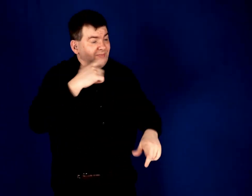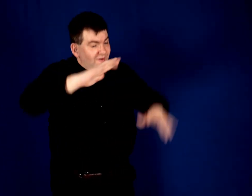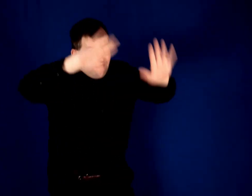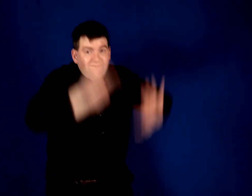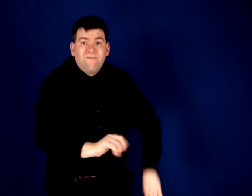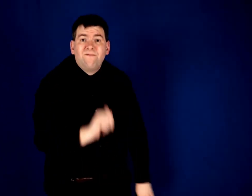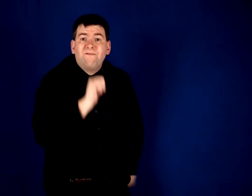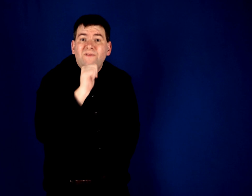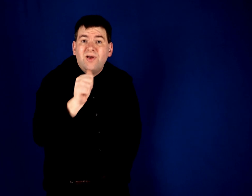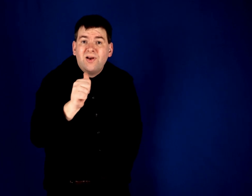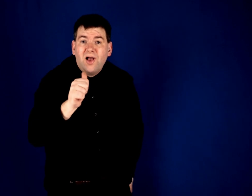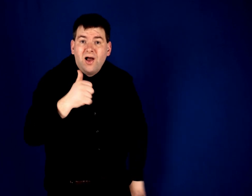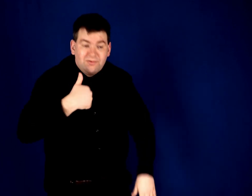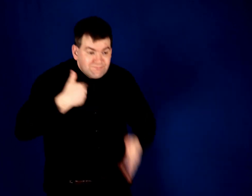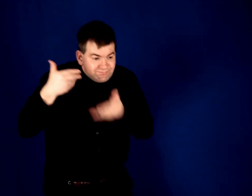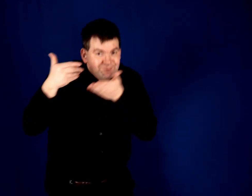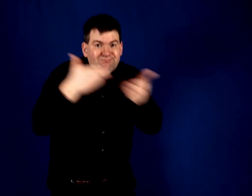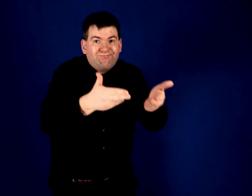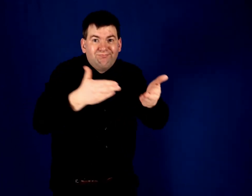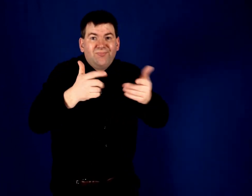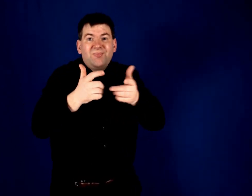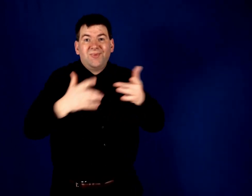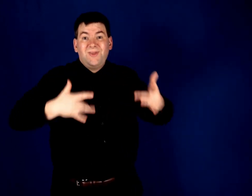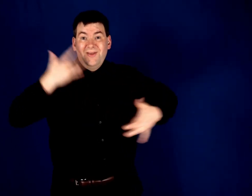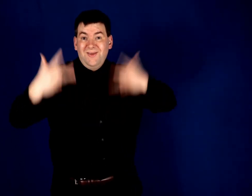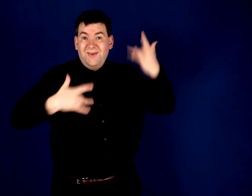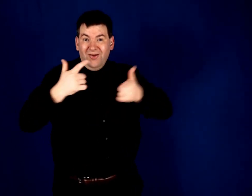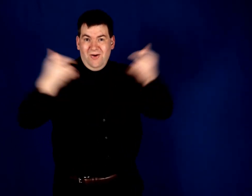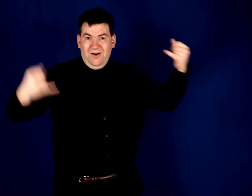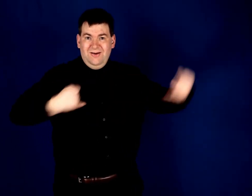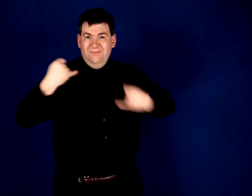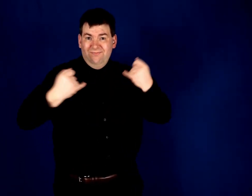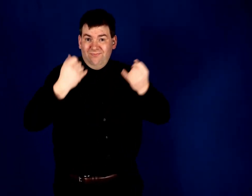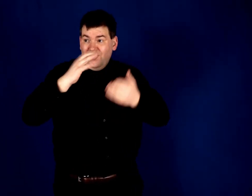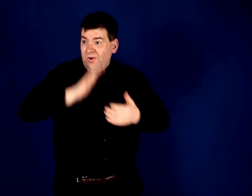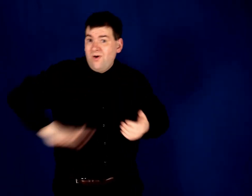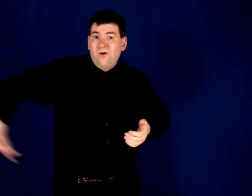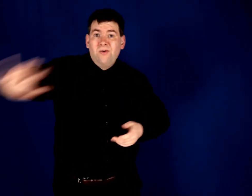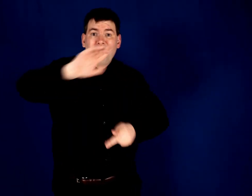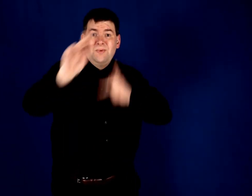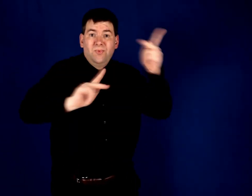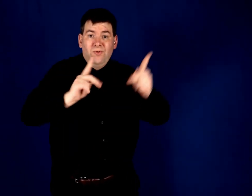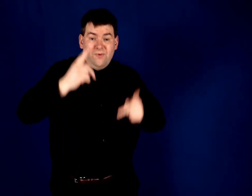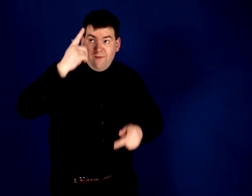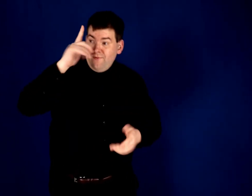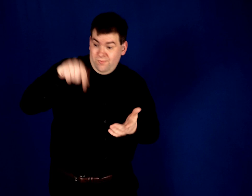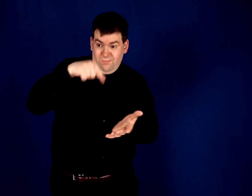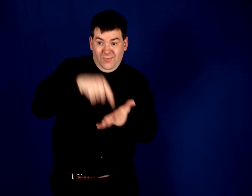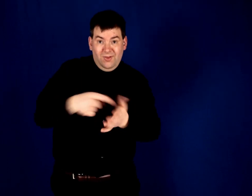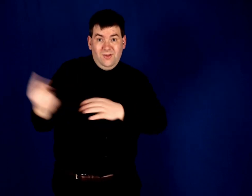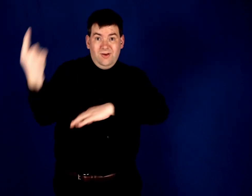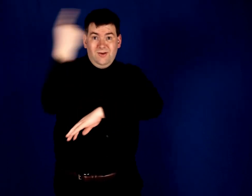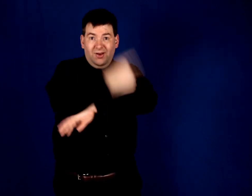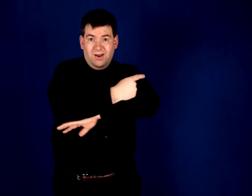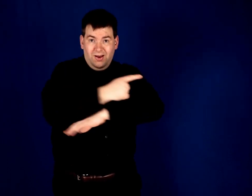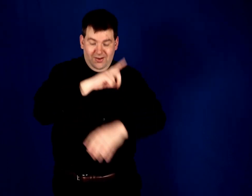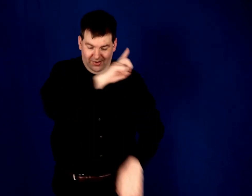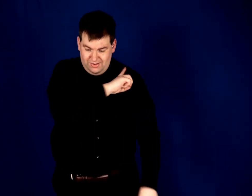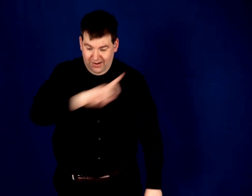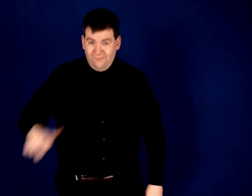not. For behold, I bring you tidings of great joy, which shall be to all people. For unto you is born this day in